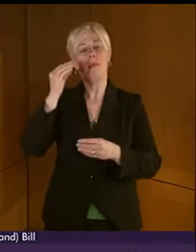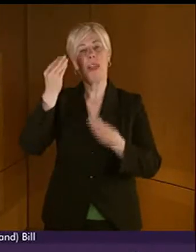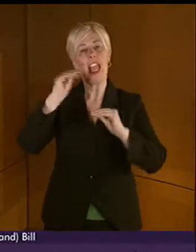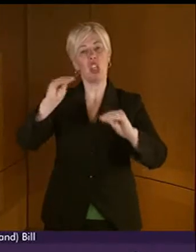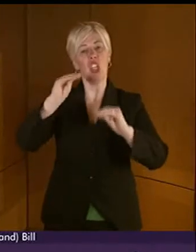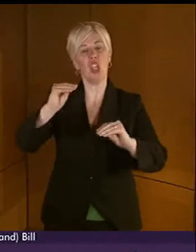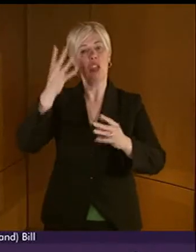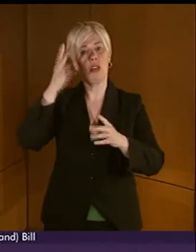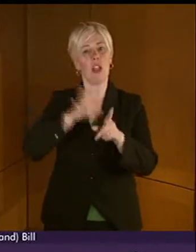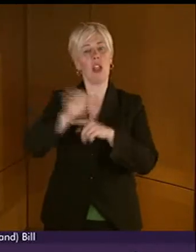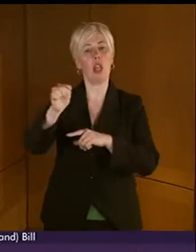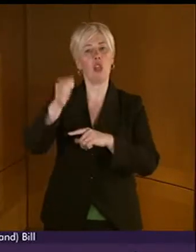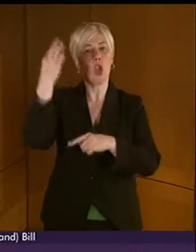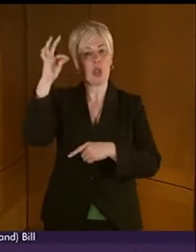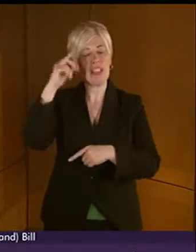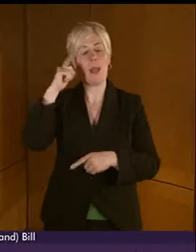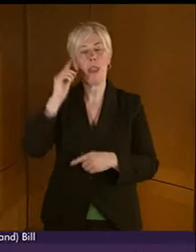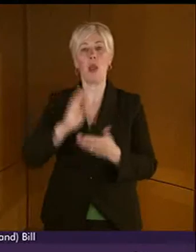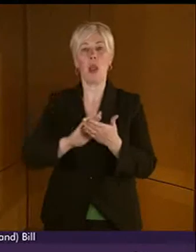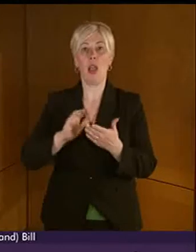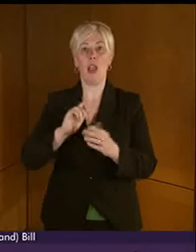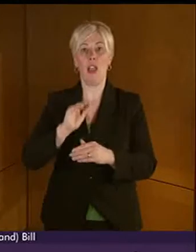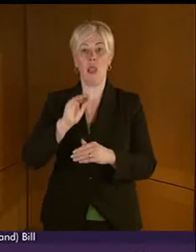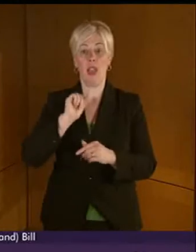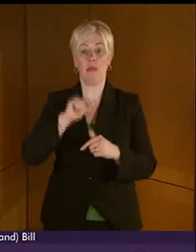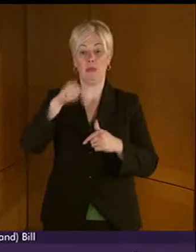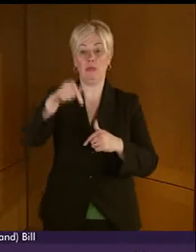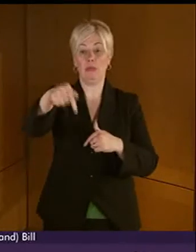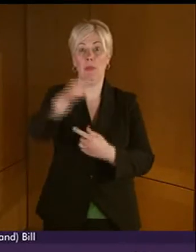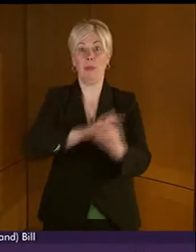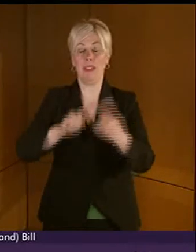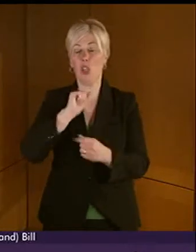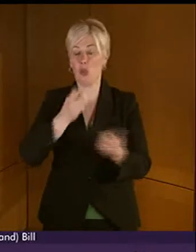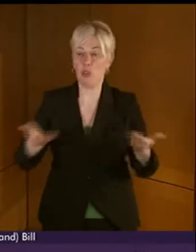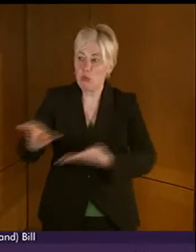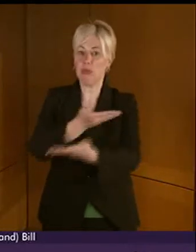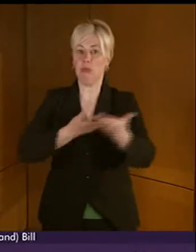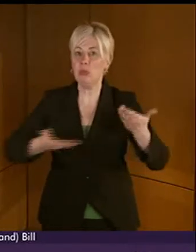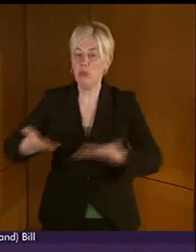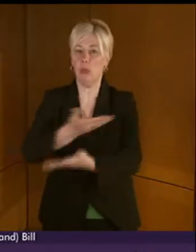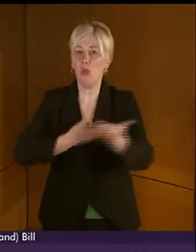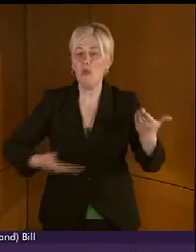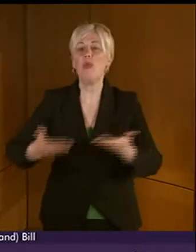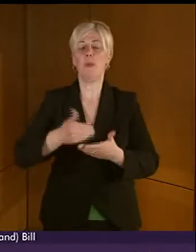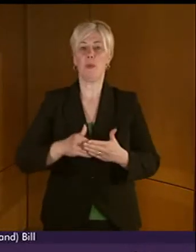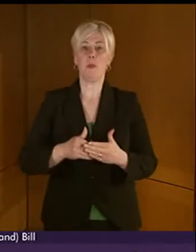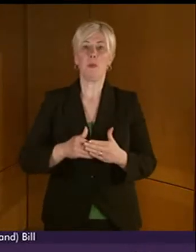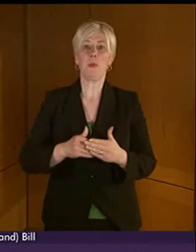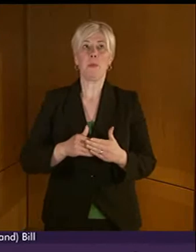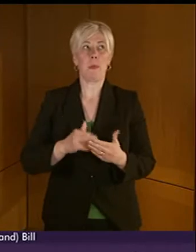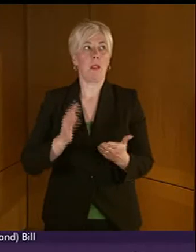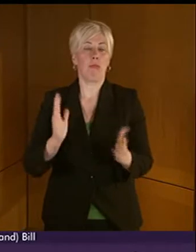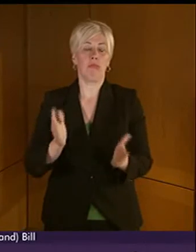will lead to further discussion for us in future. As many members have said, there's no doubt that people who are